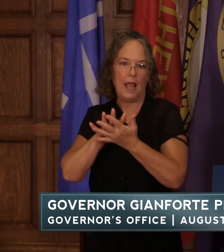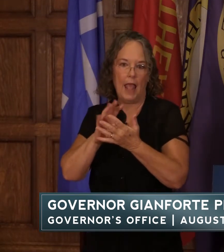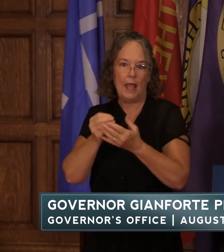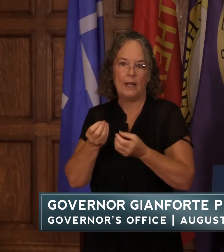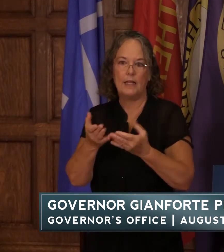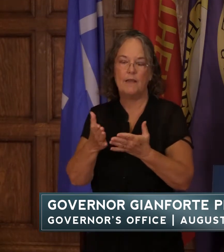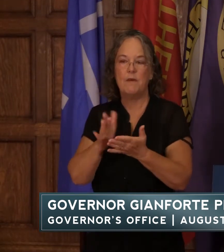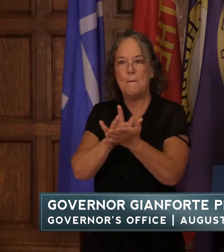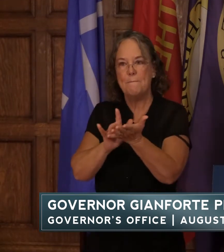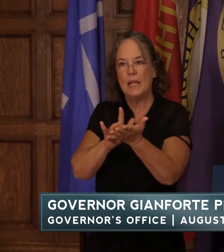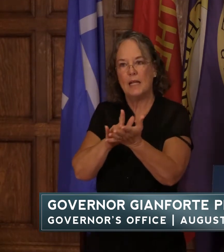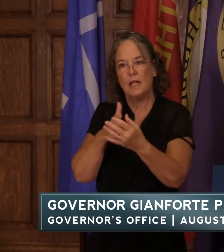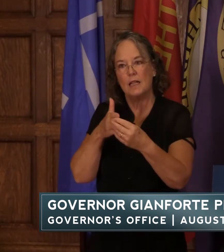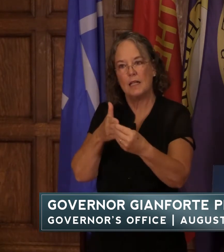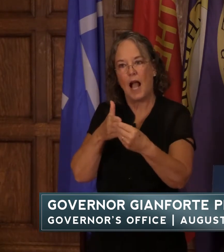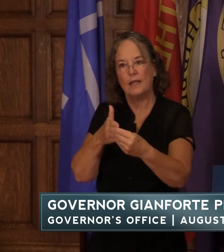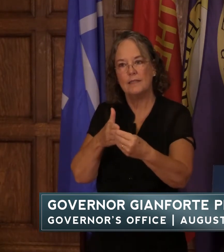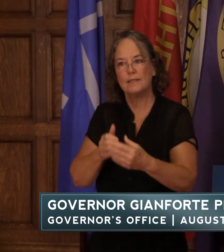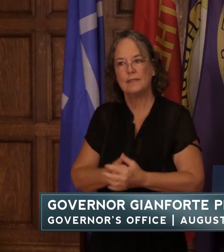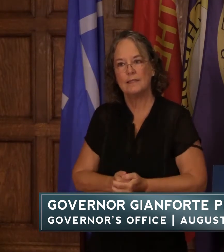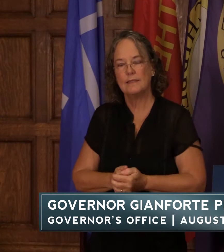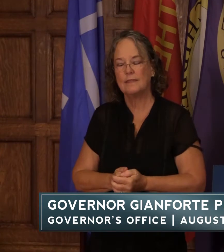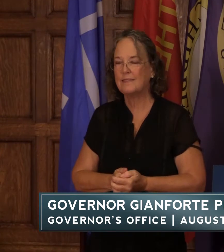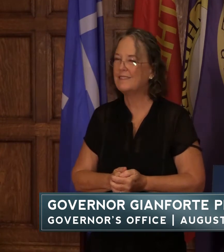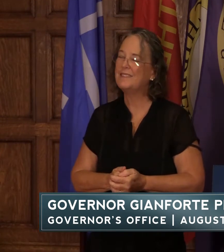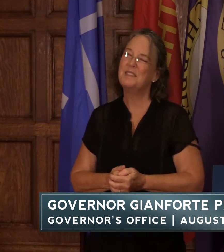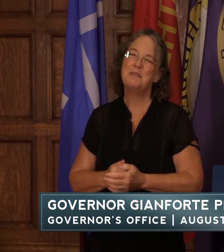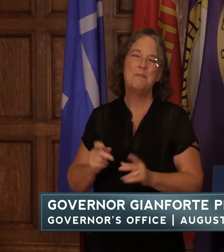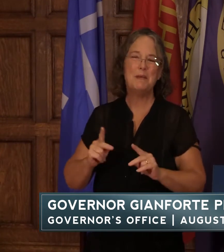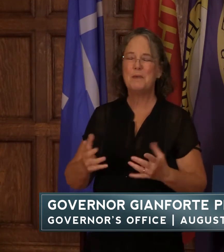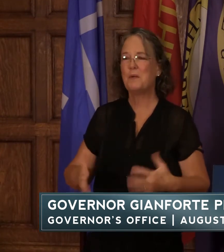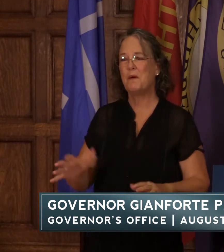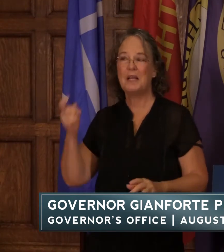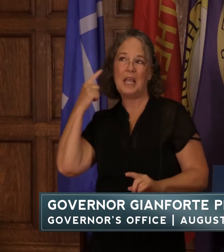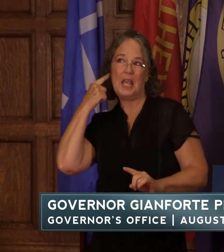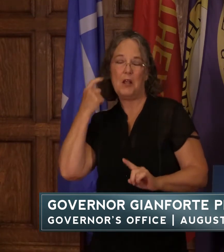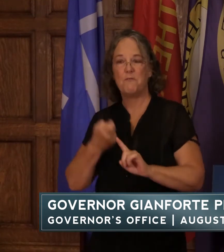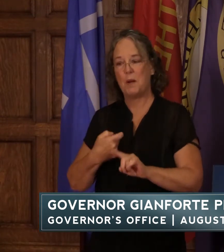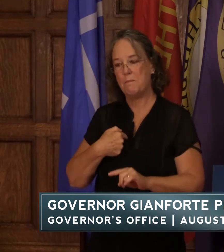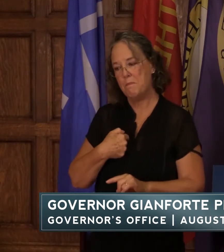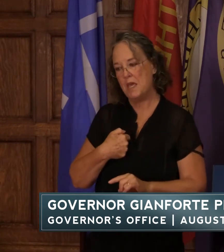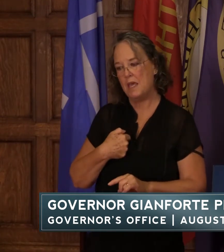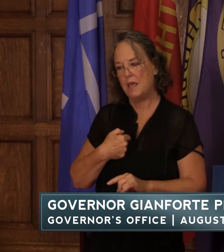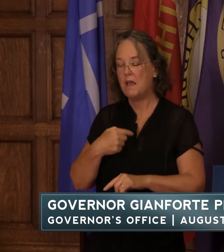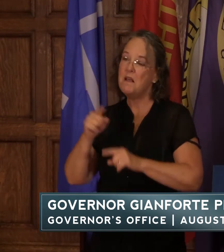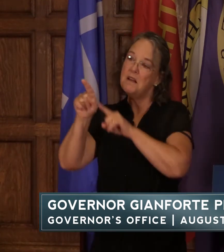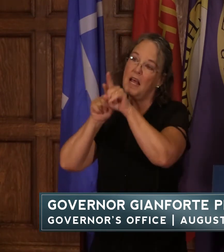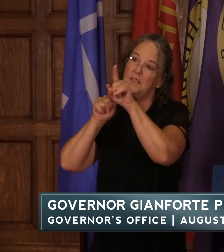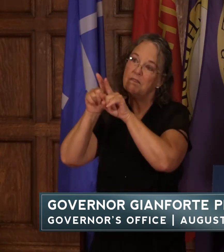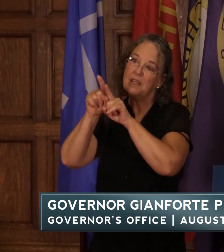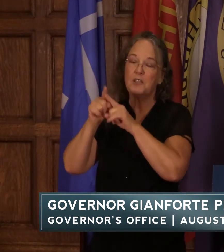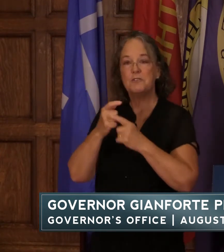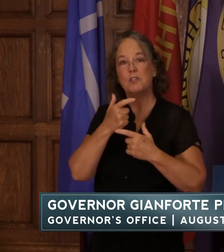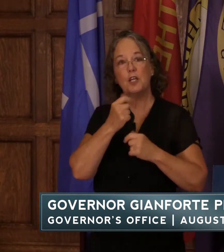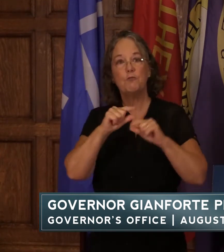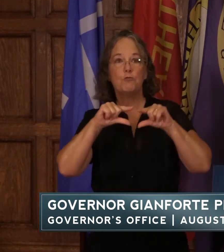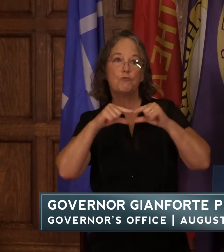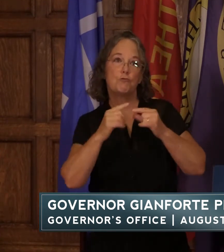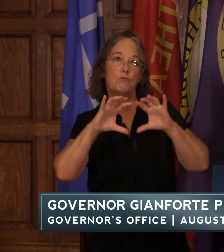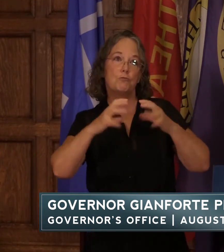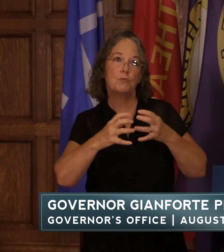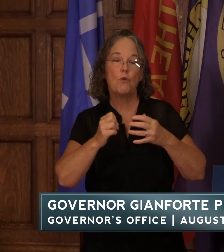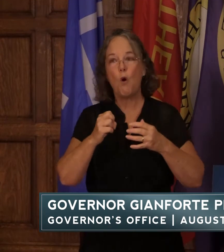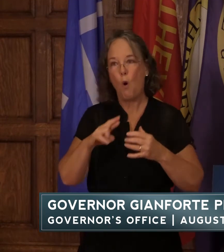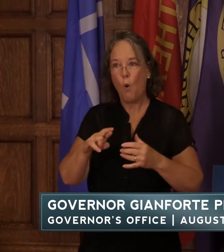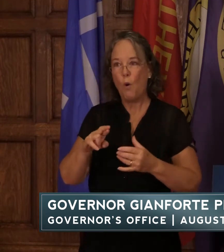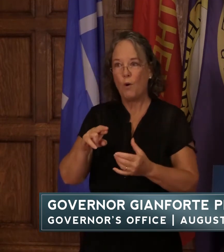medical guidance they don't want to hear from me national figures interest groups or